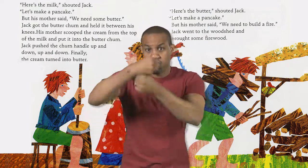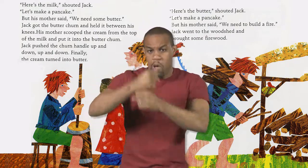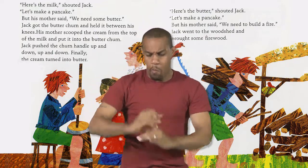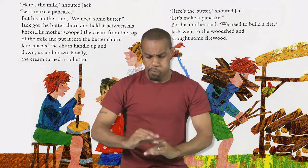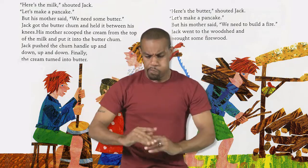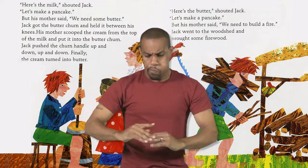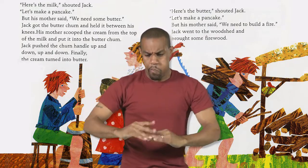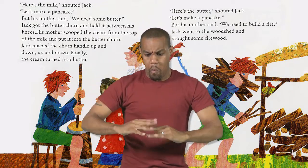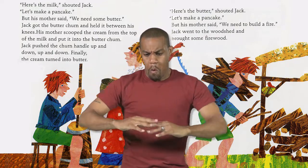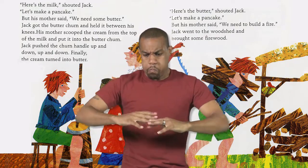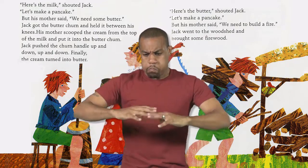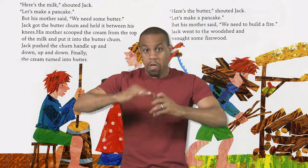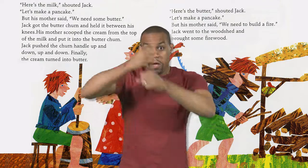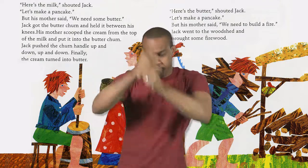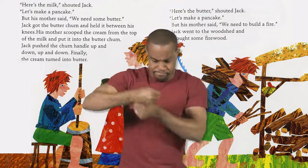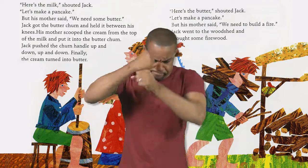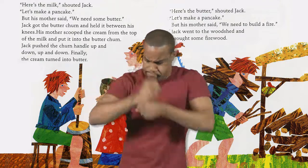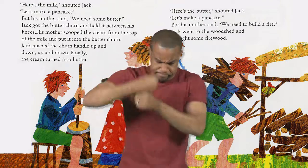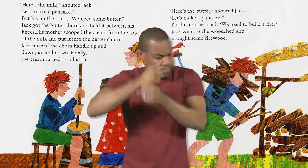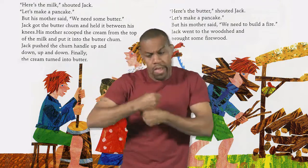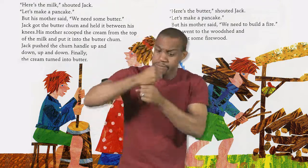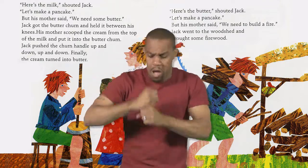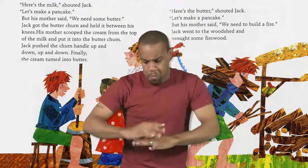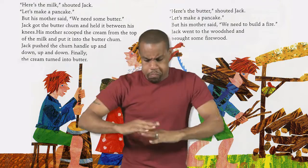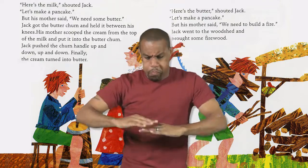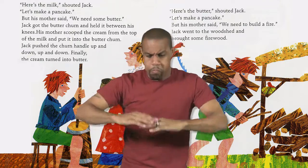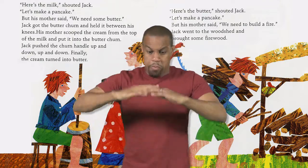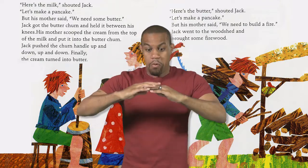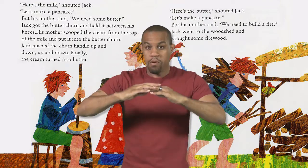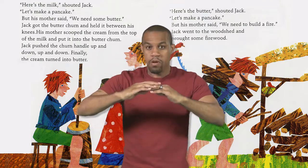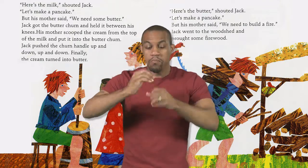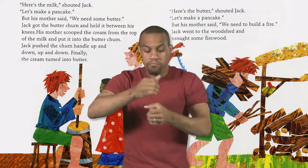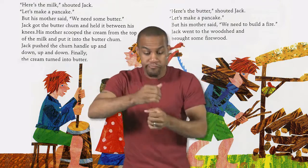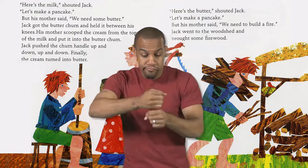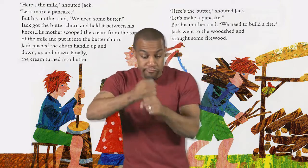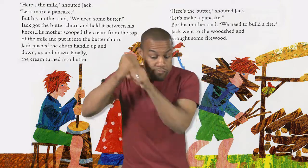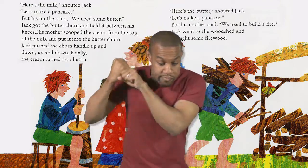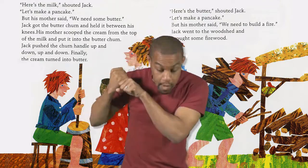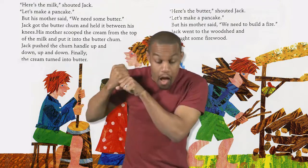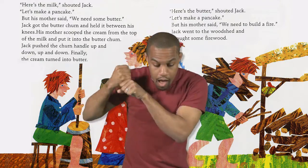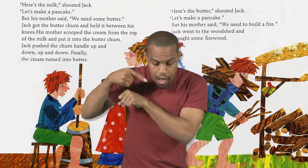down Up and down Finally, the cream turned into butter